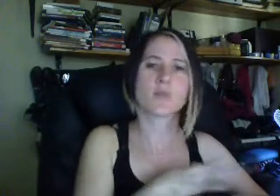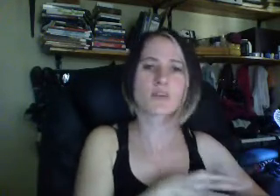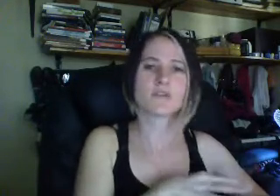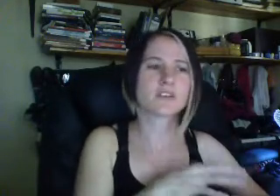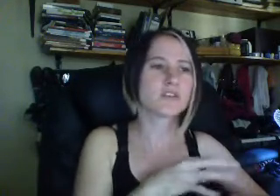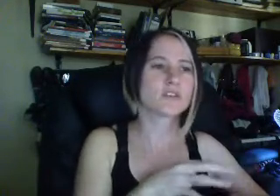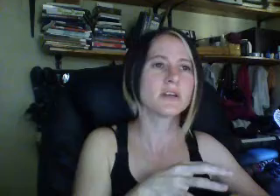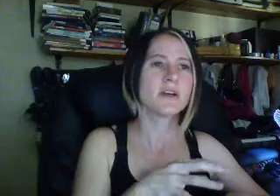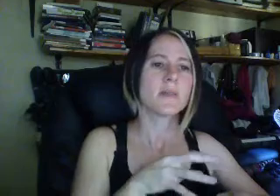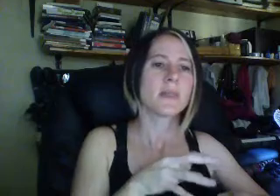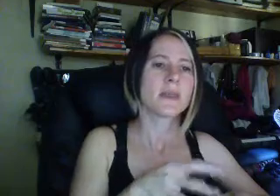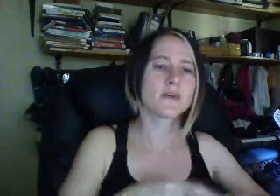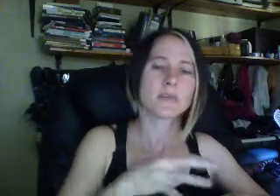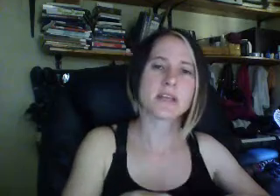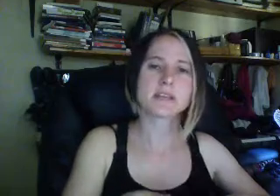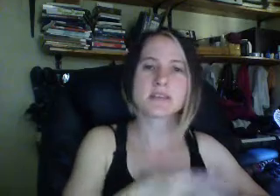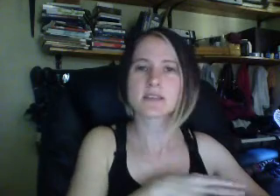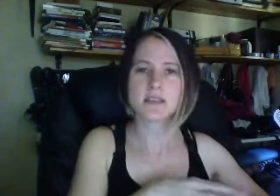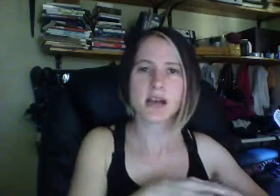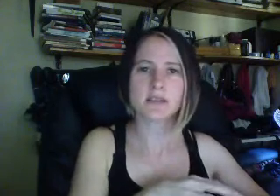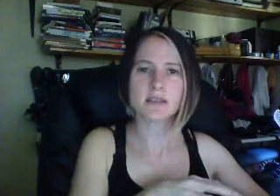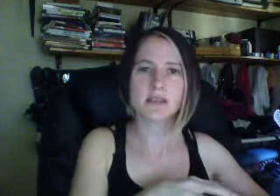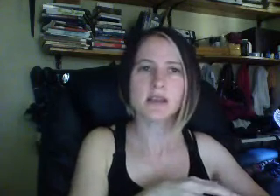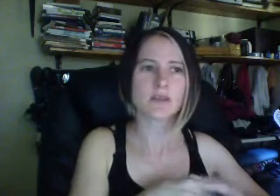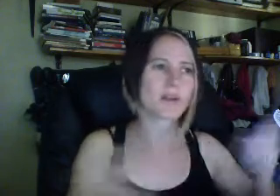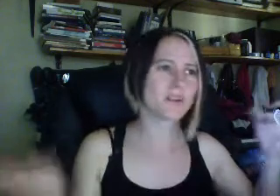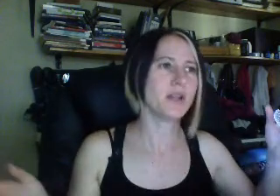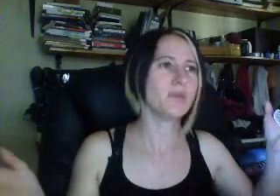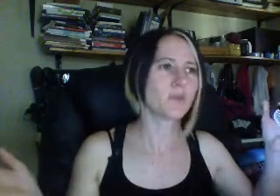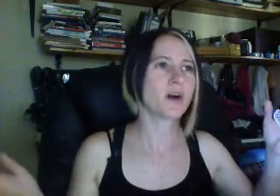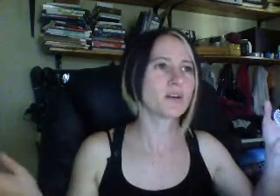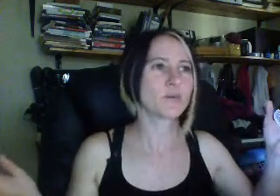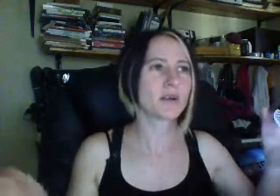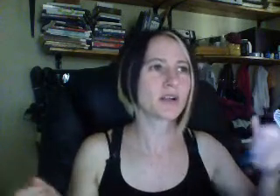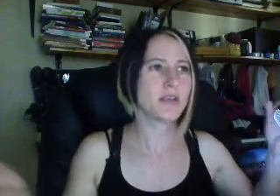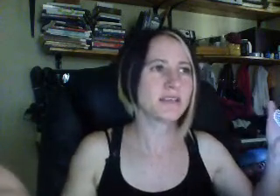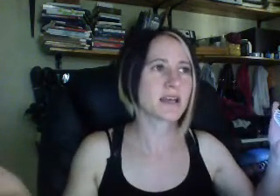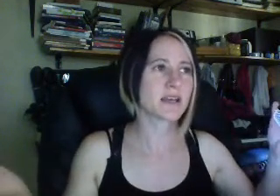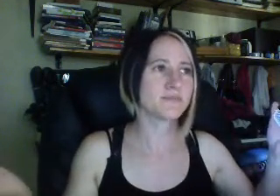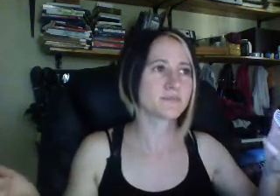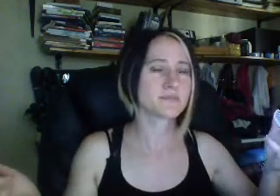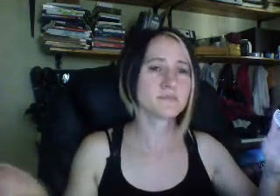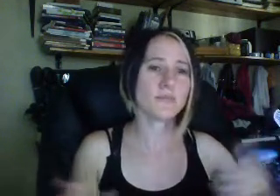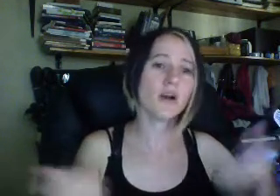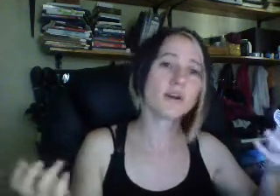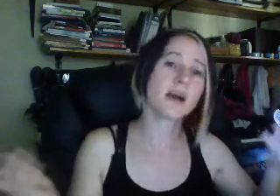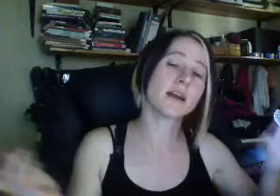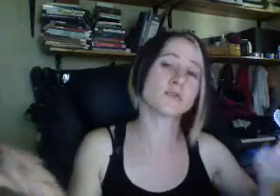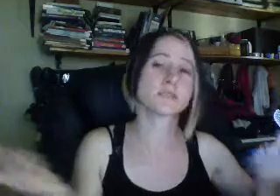-supportive. It is not representing a society that one can really be proud of. One can really say, okay, I enjoy